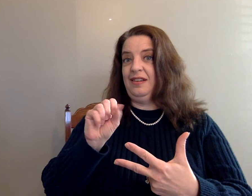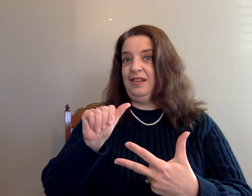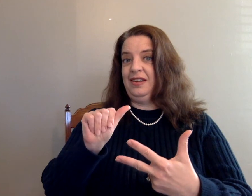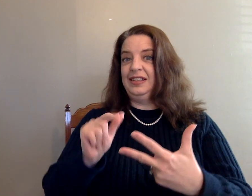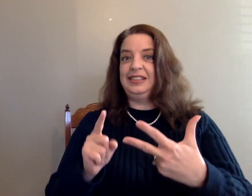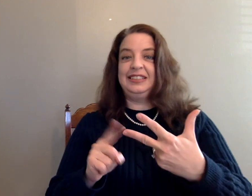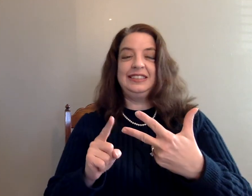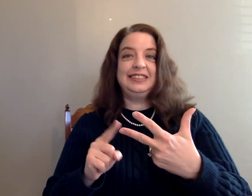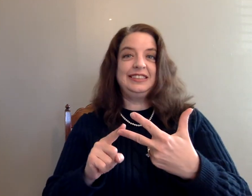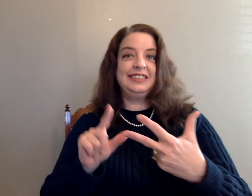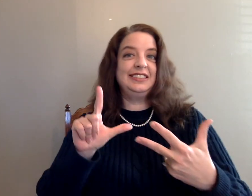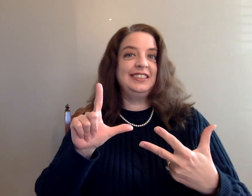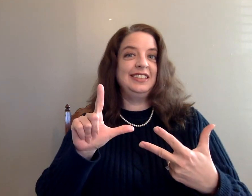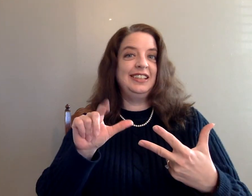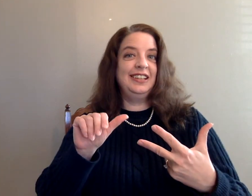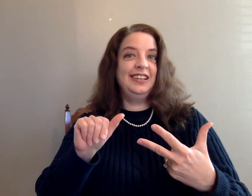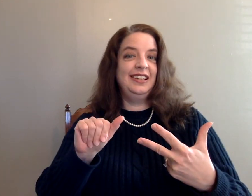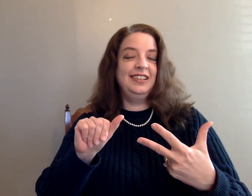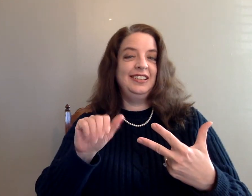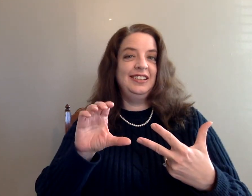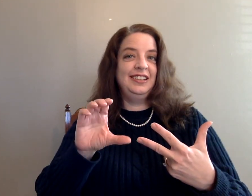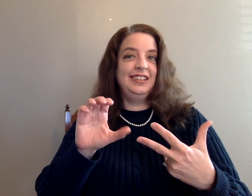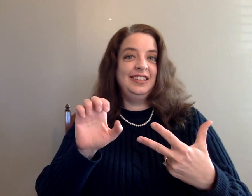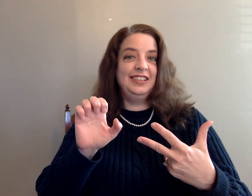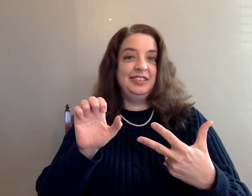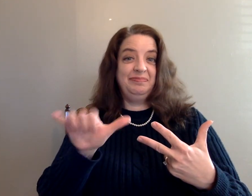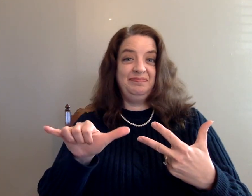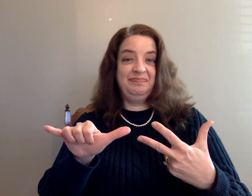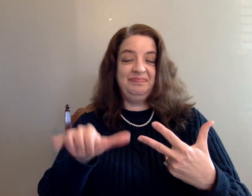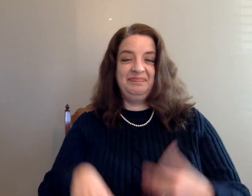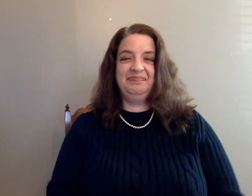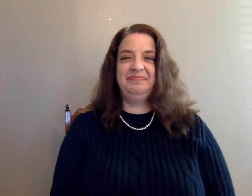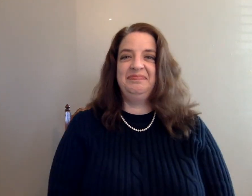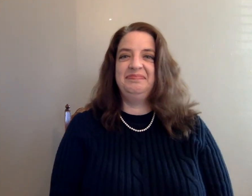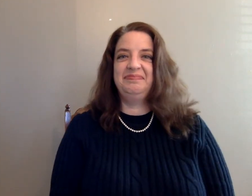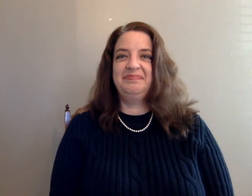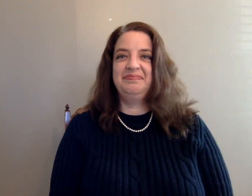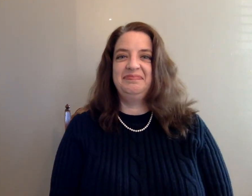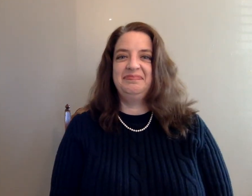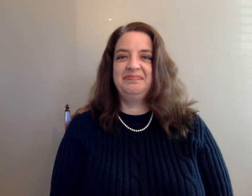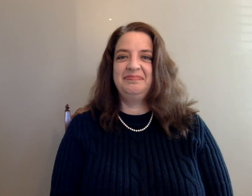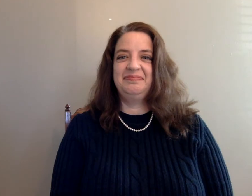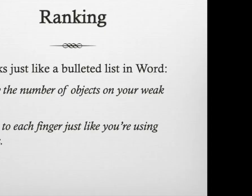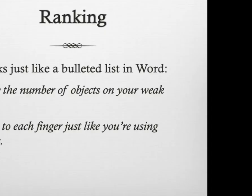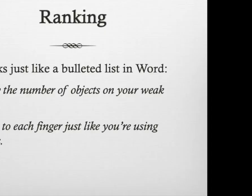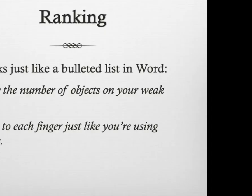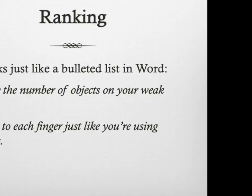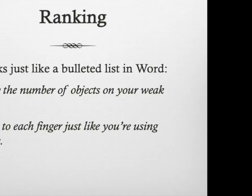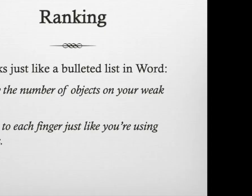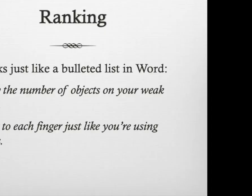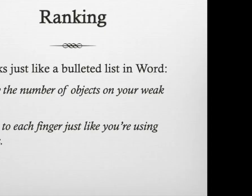all that signing and fingerspelling on my dominant hand and I can leave my weak hand there to keep track of the number.